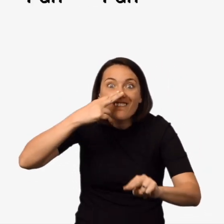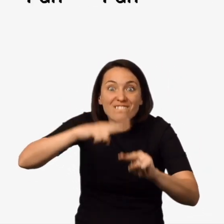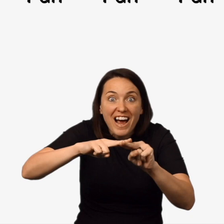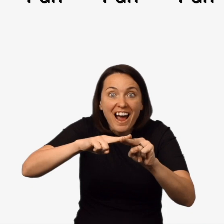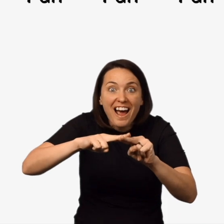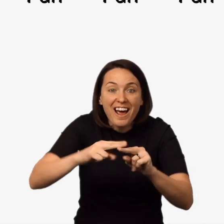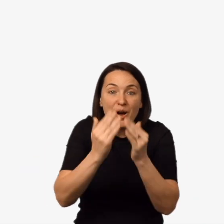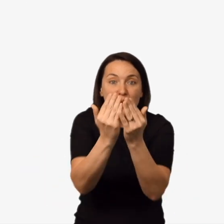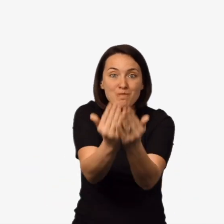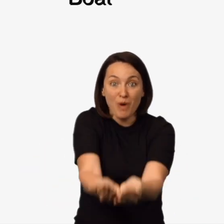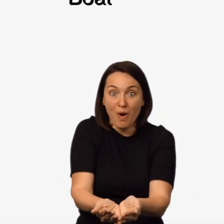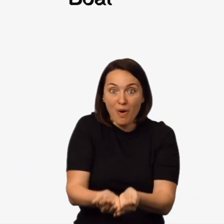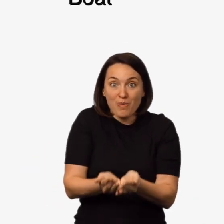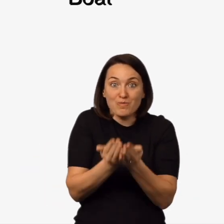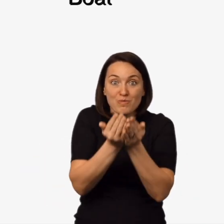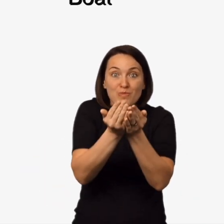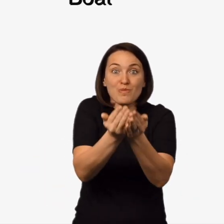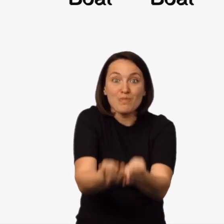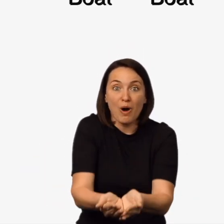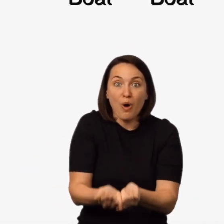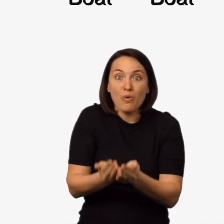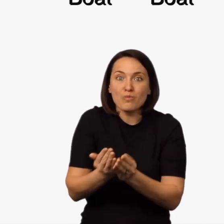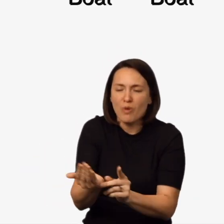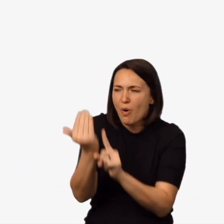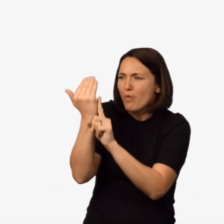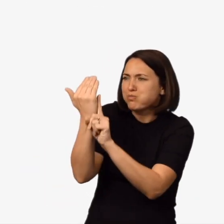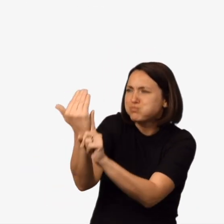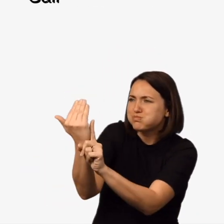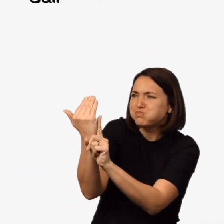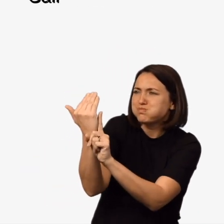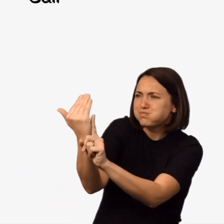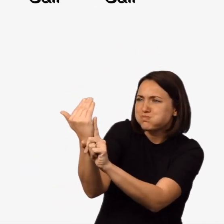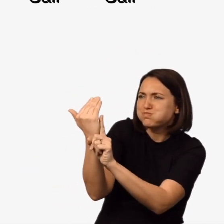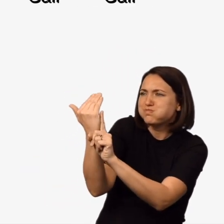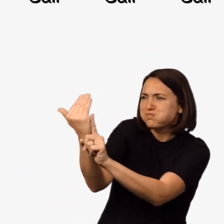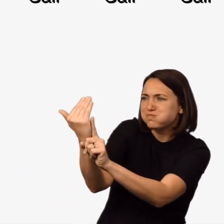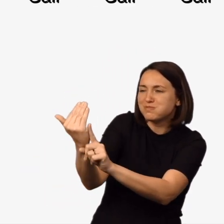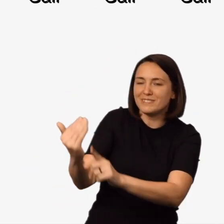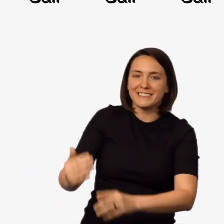fun, fun Boat Boat Sail, sail, sail